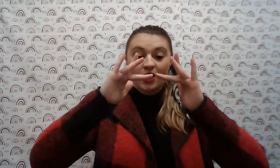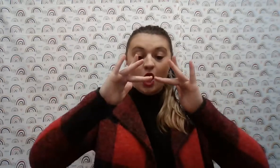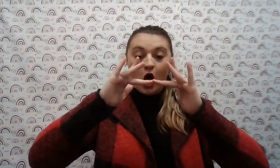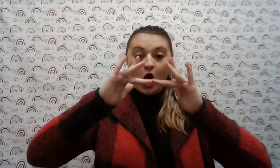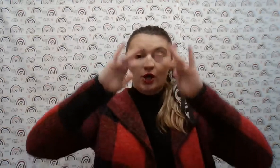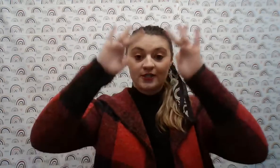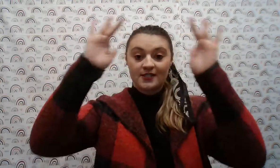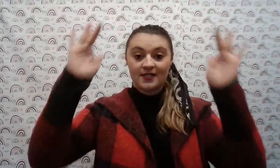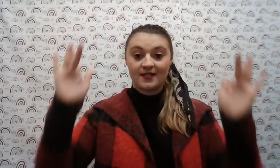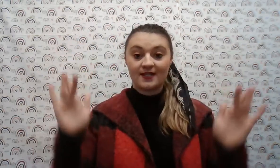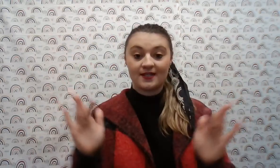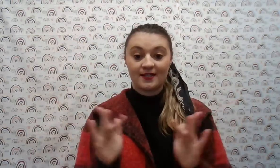heart.